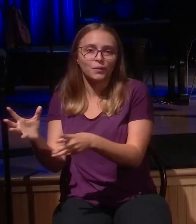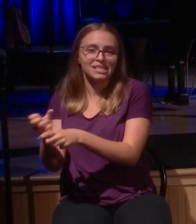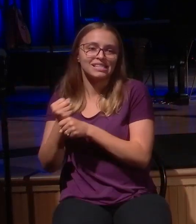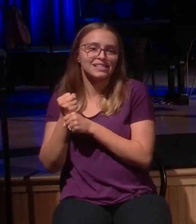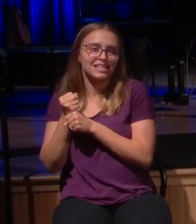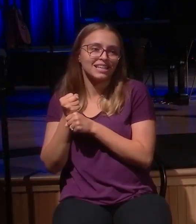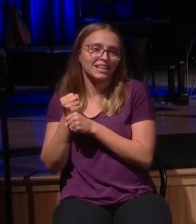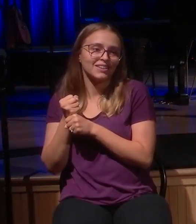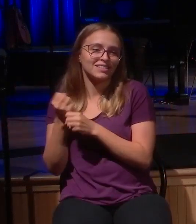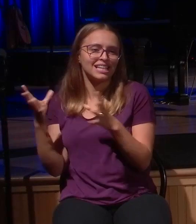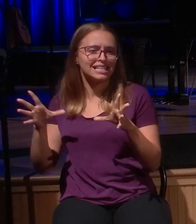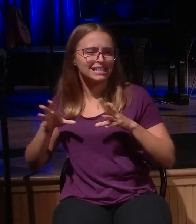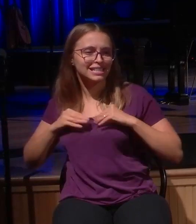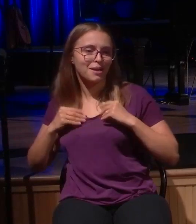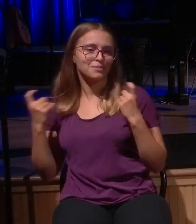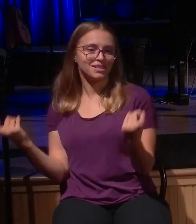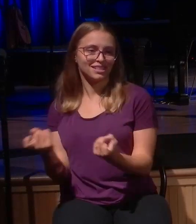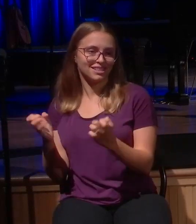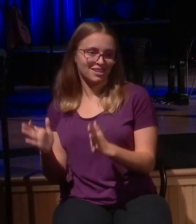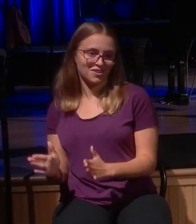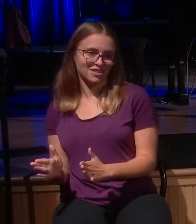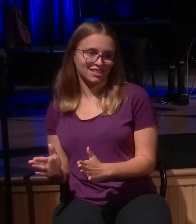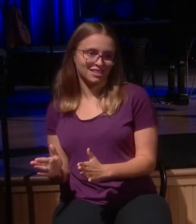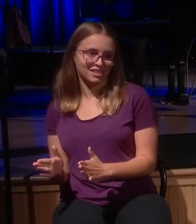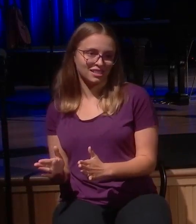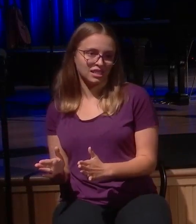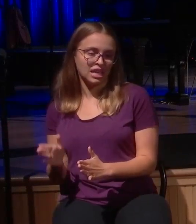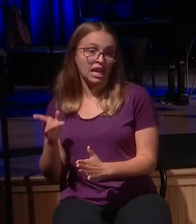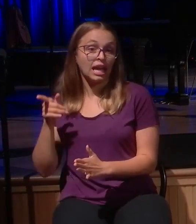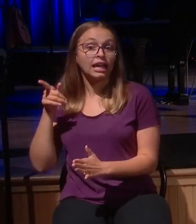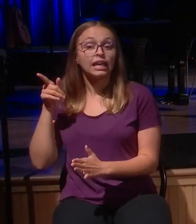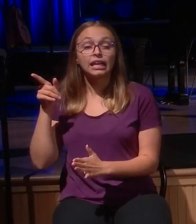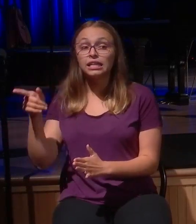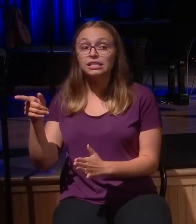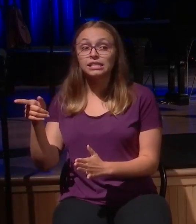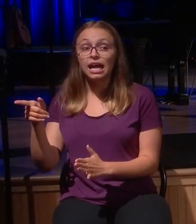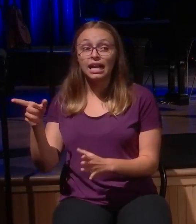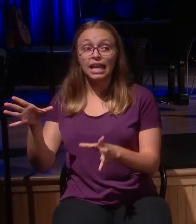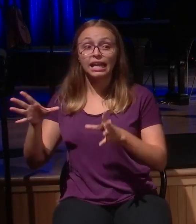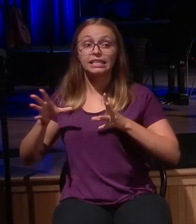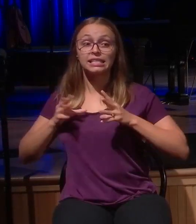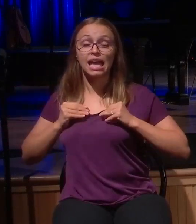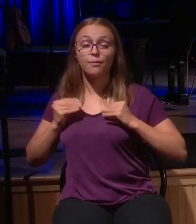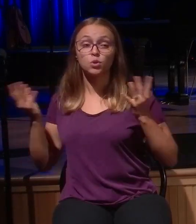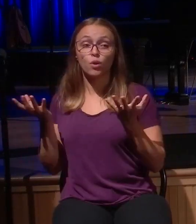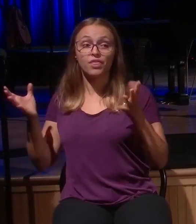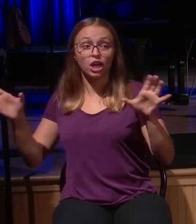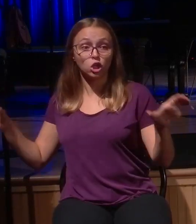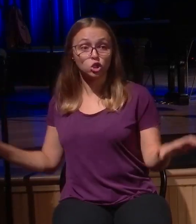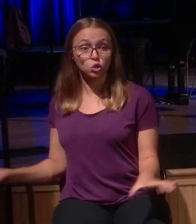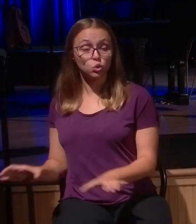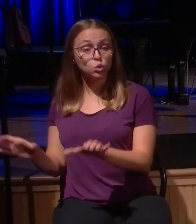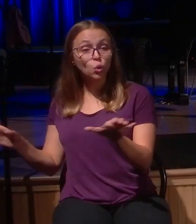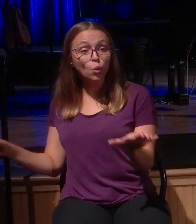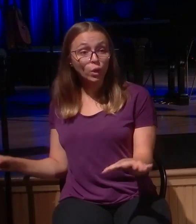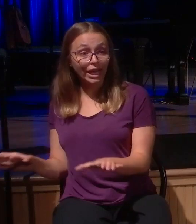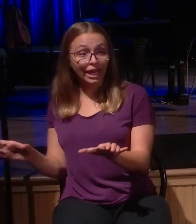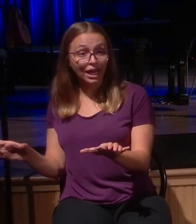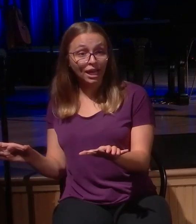actually engages them because of this. He does not condone what they do. However, there is a sense in which Jesus gets close to them because the